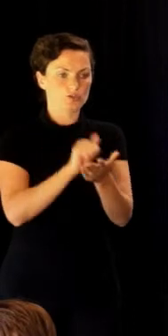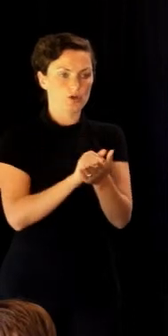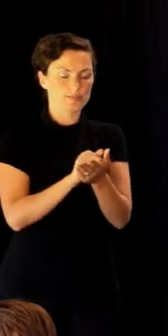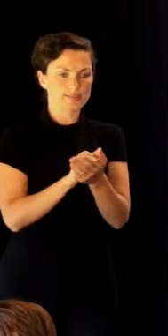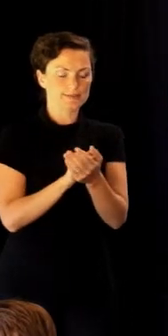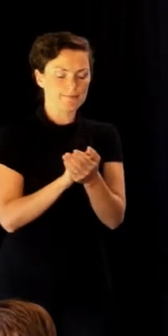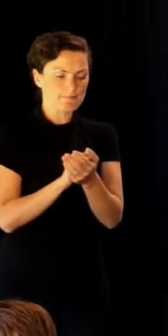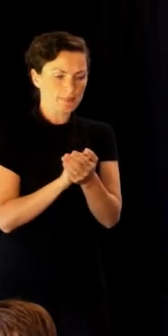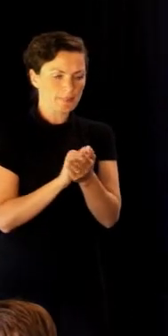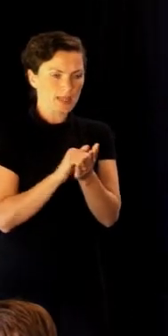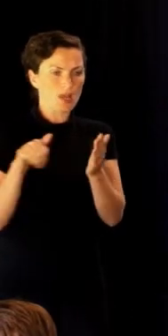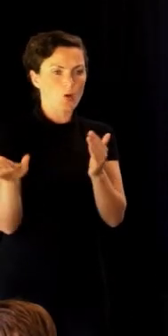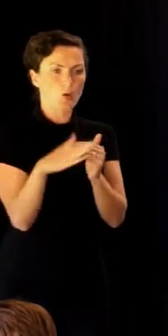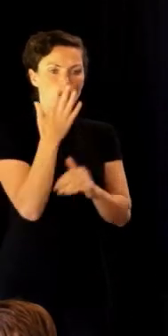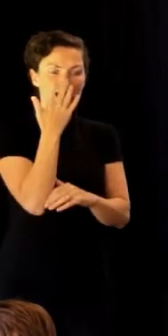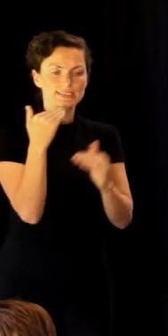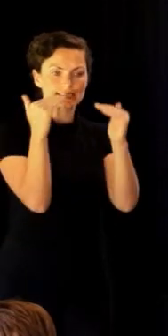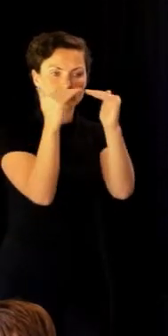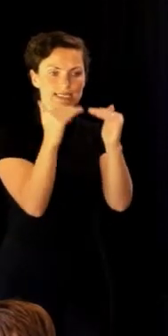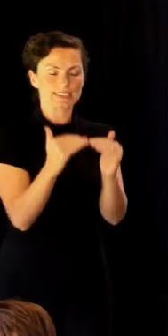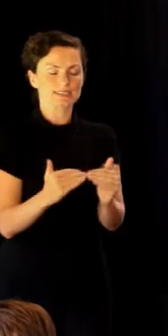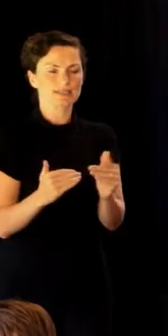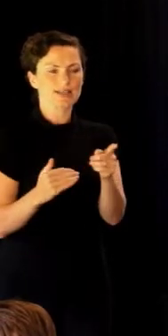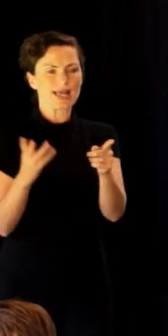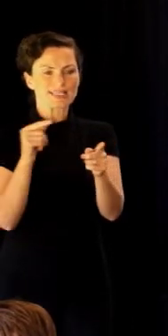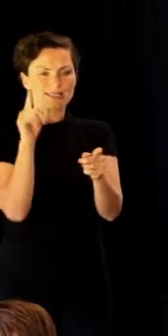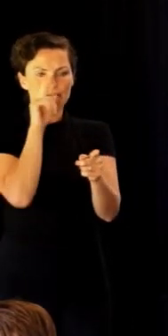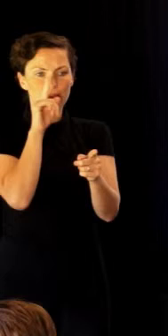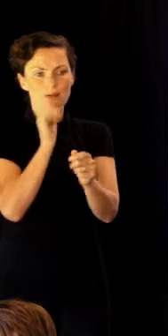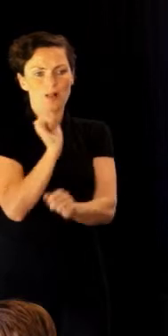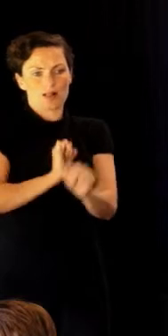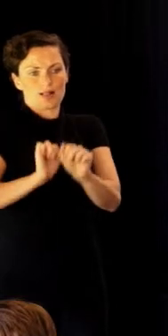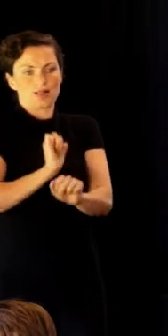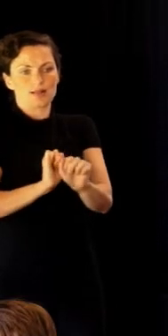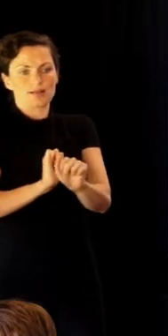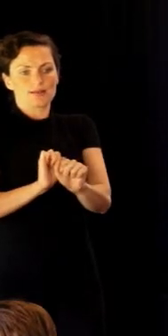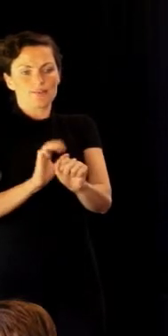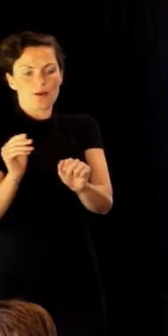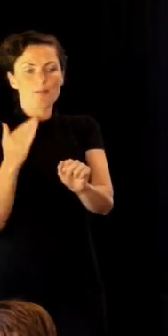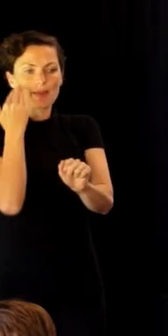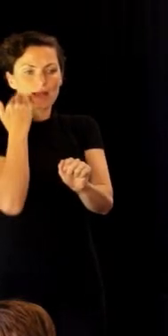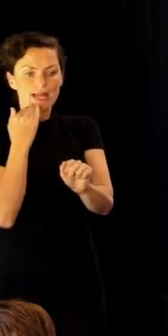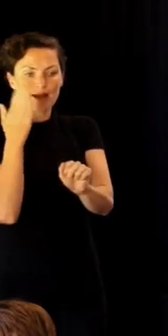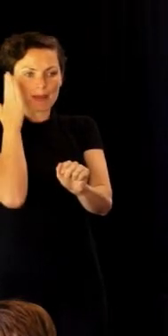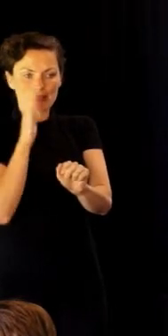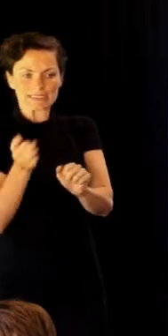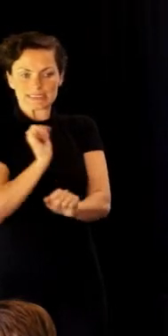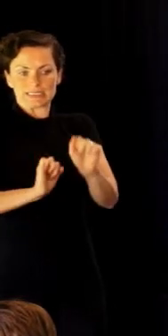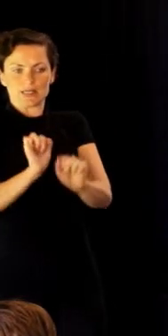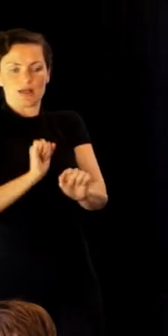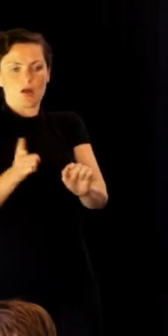stages, and that met with some resistance at the beginning from some of our Pākehā members, but